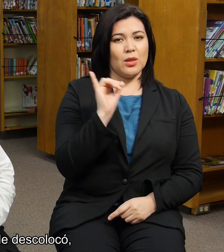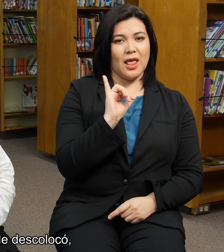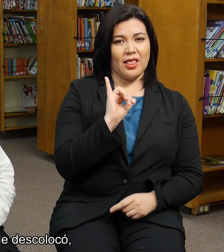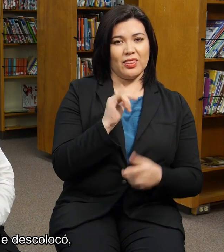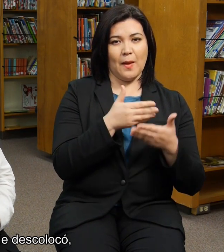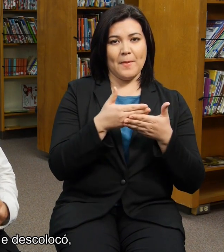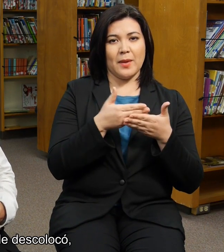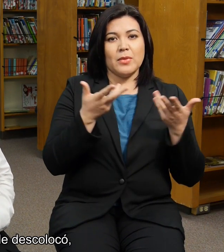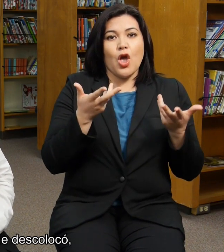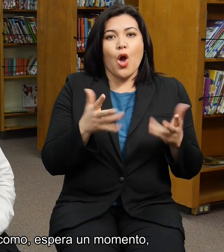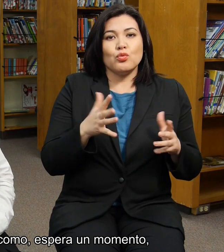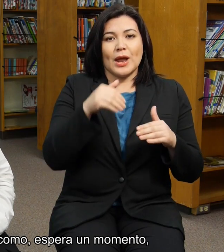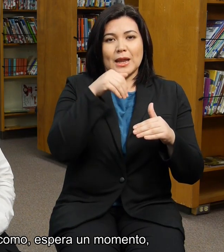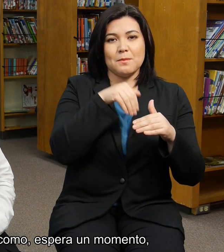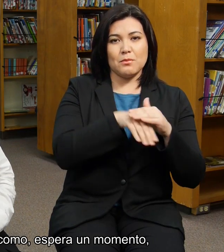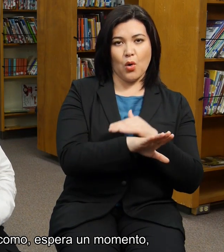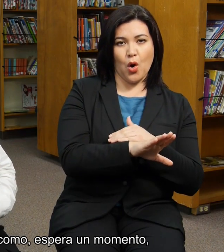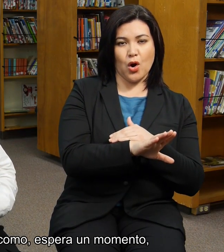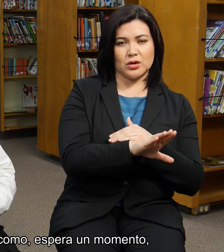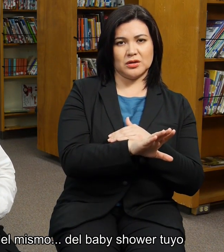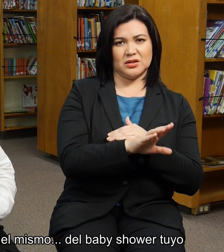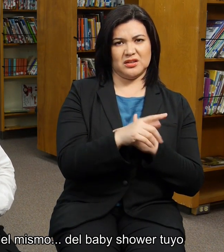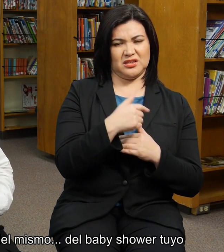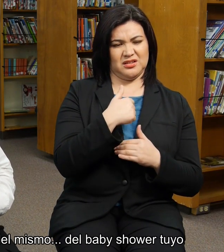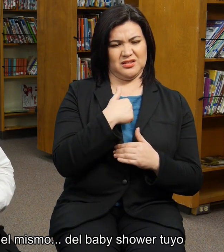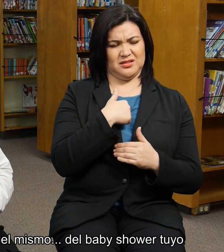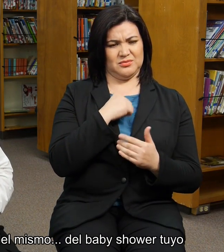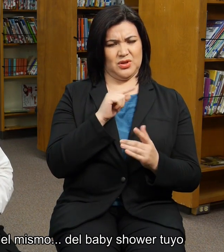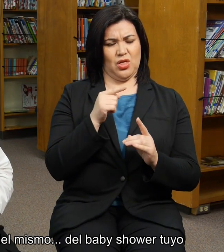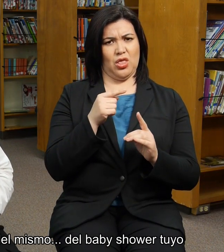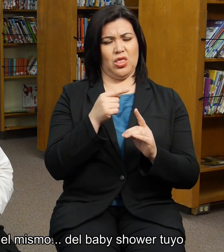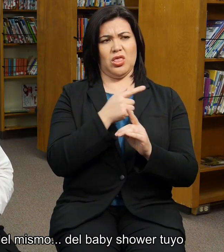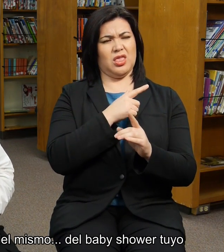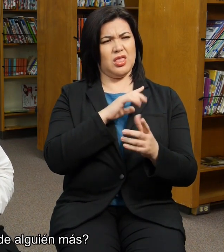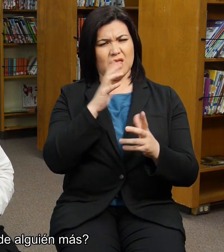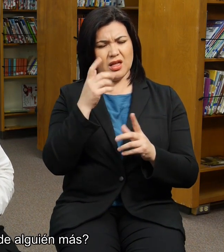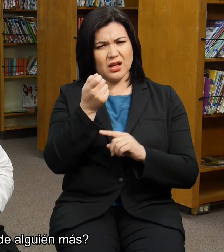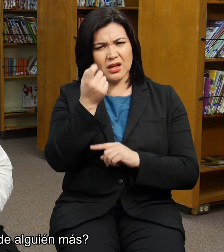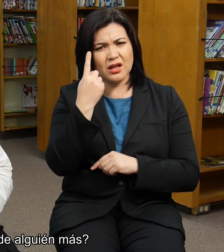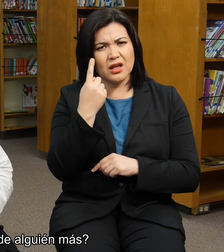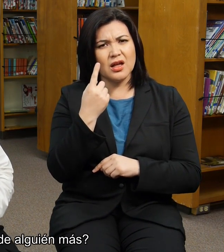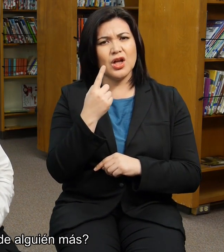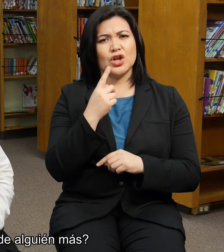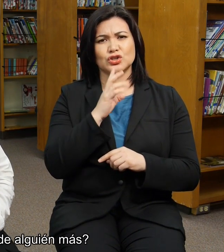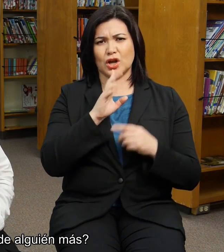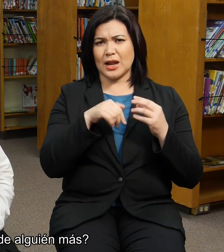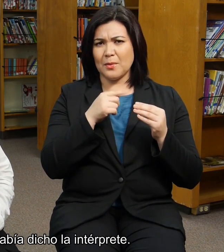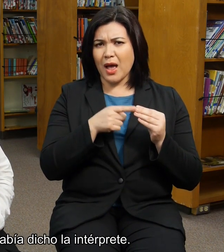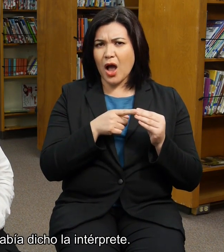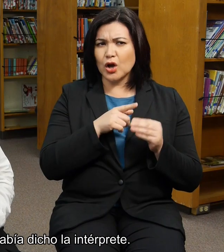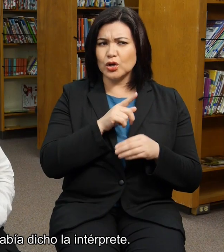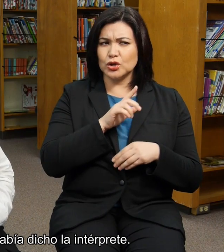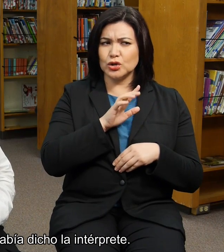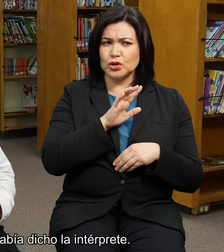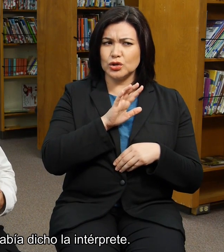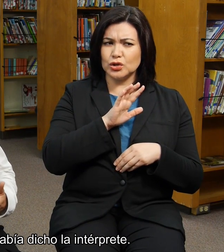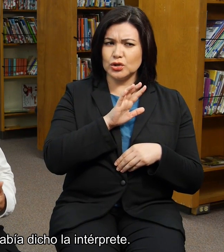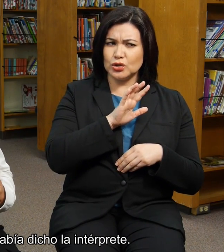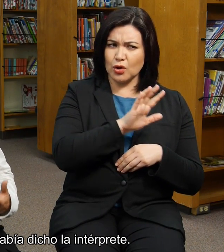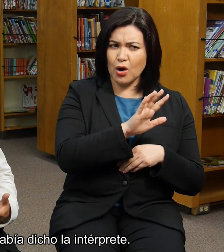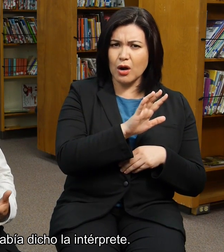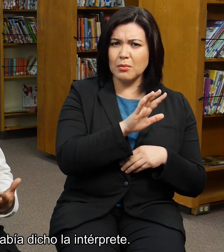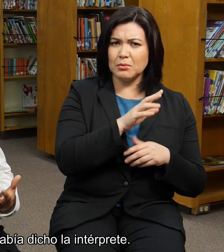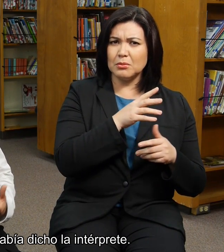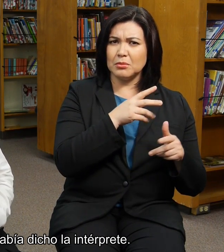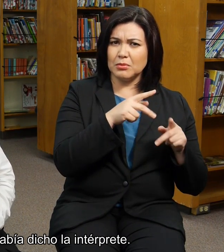And she threw me off because I'm like, wait a minute, we're talking about the same, your baby shower or somebody else's baby shower because, you